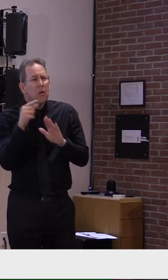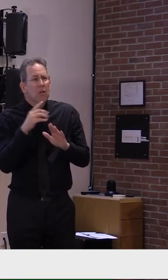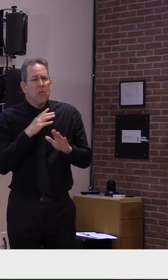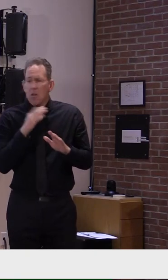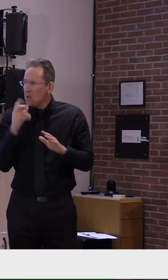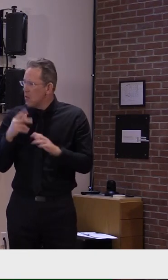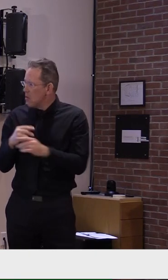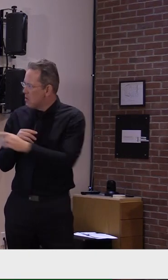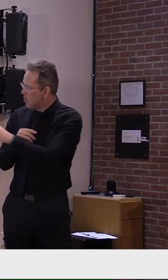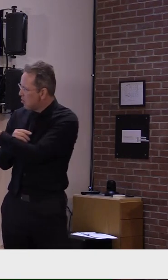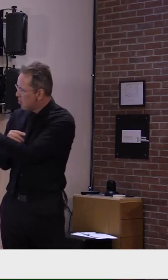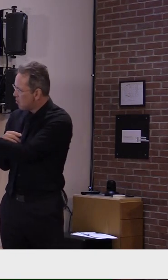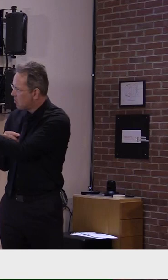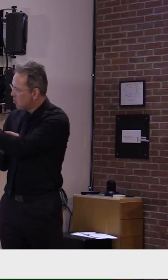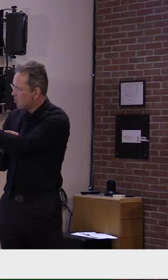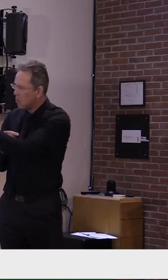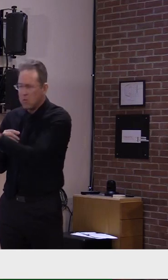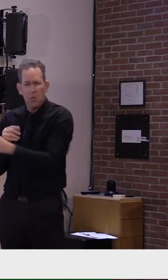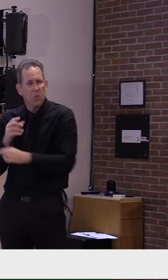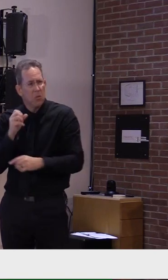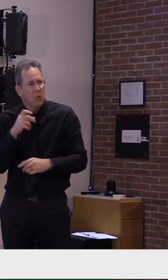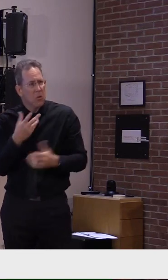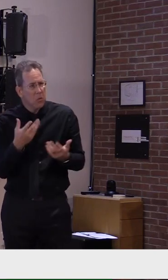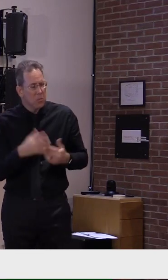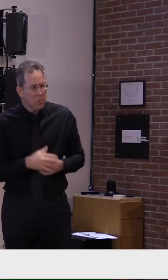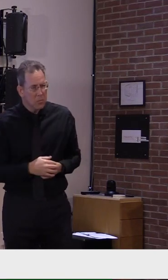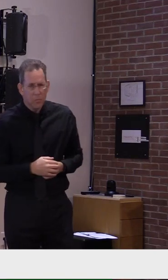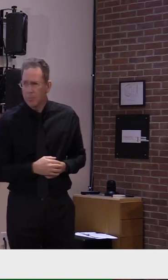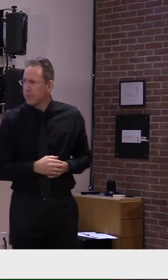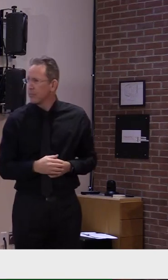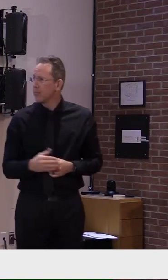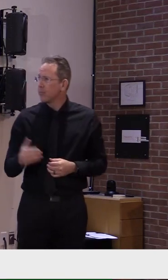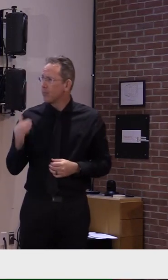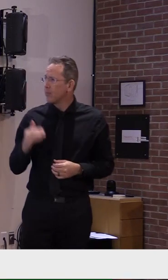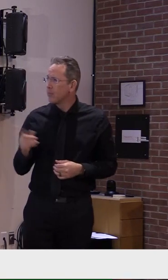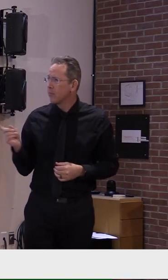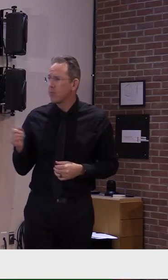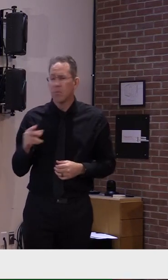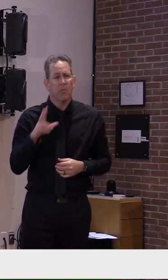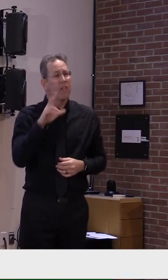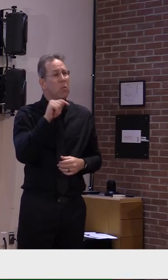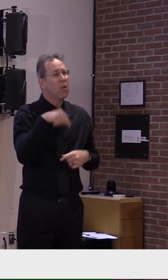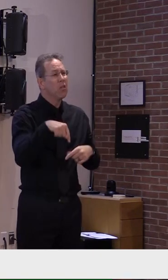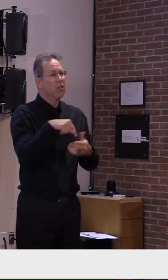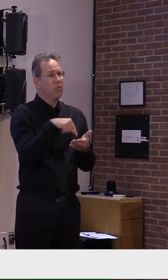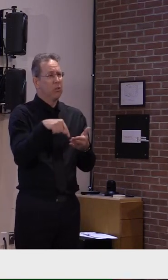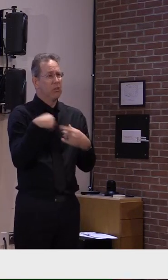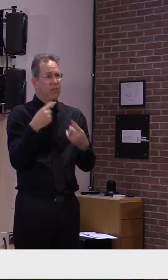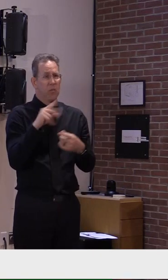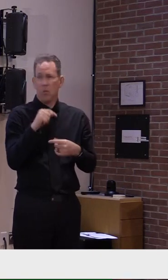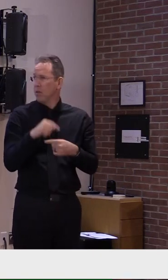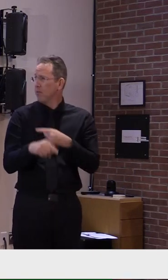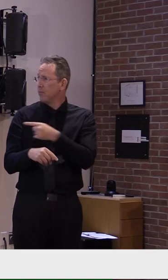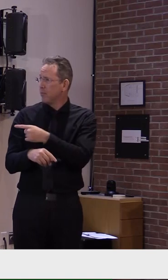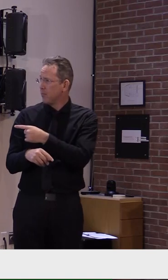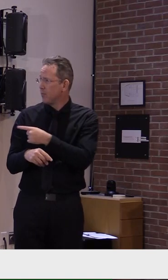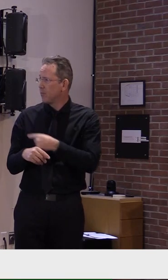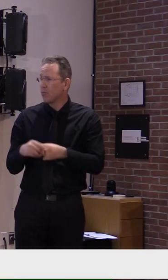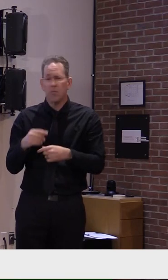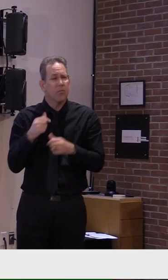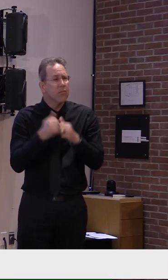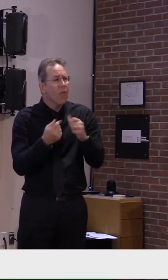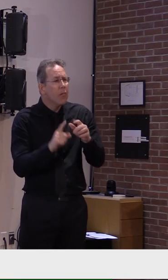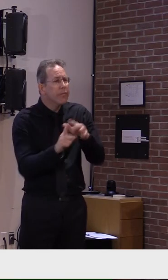pay close attention to. Turning ahead to our Vermont data, we'll go through this somewhat briefly, but you'll see that we reported